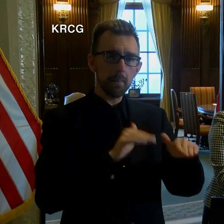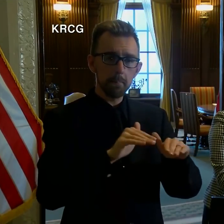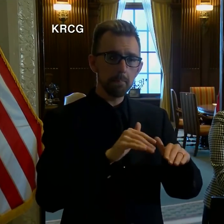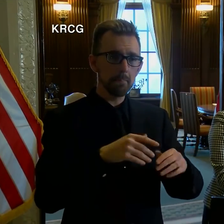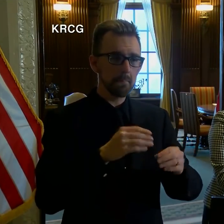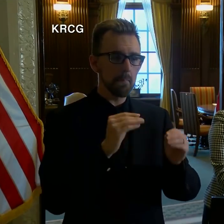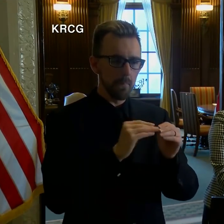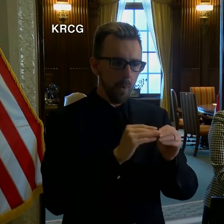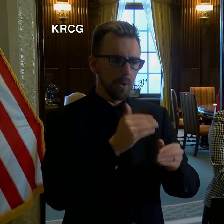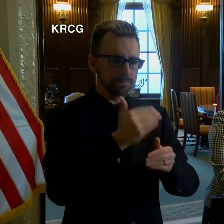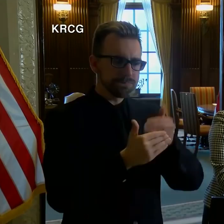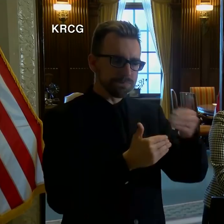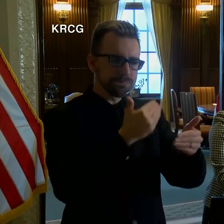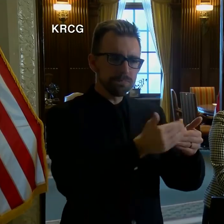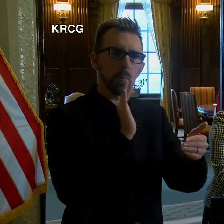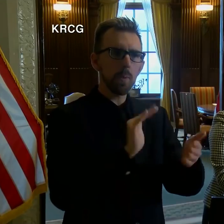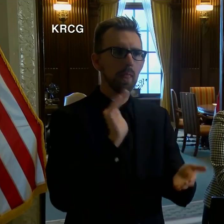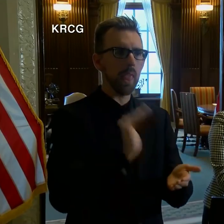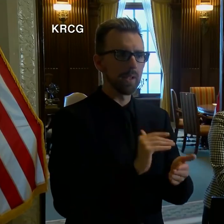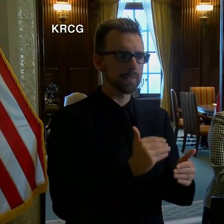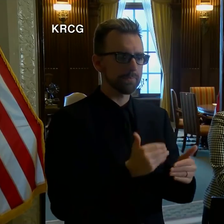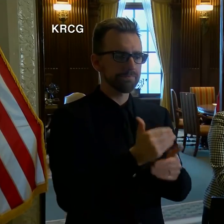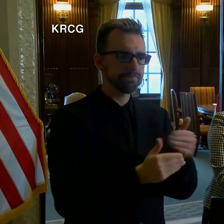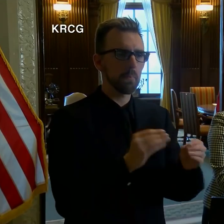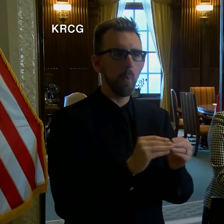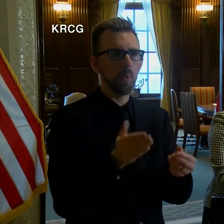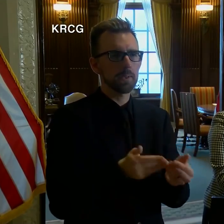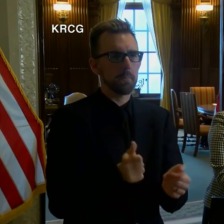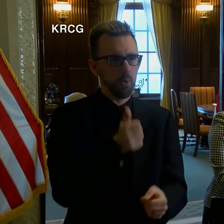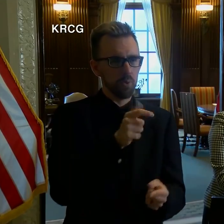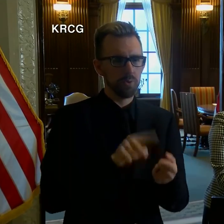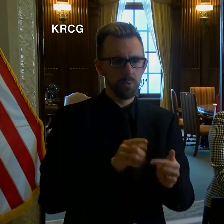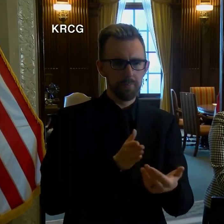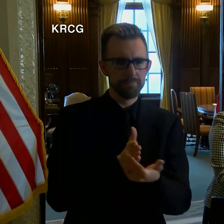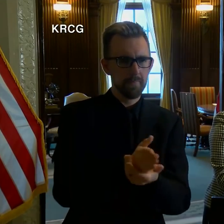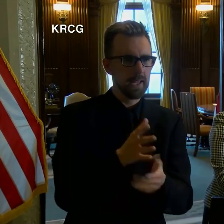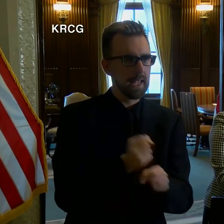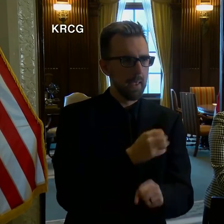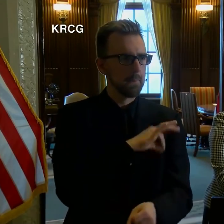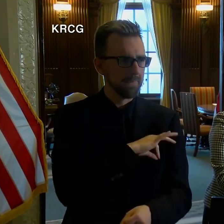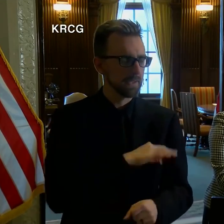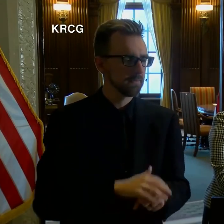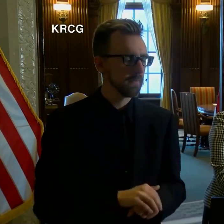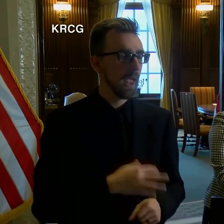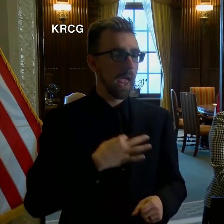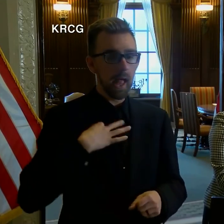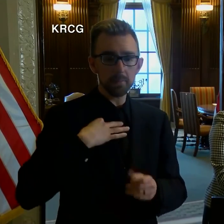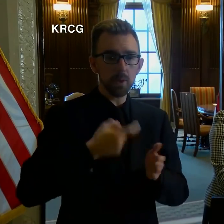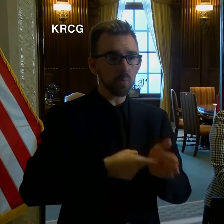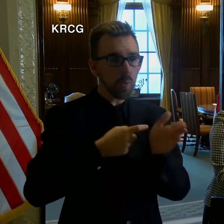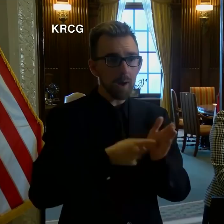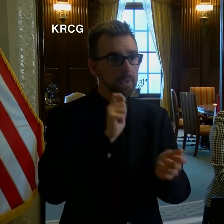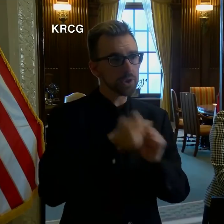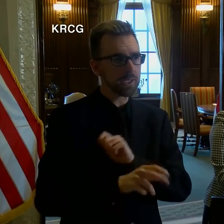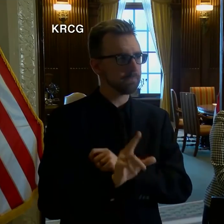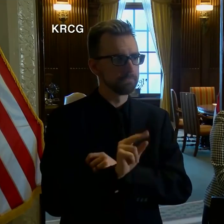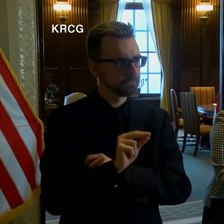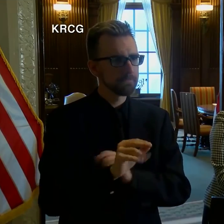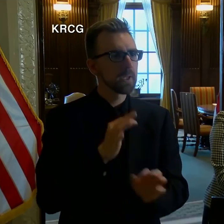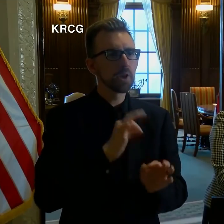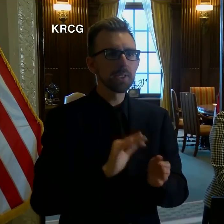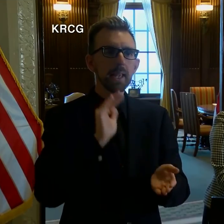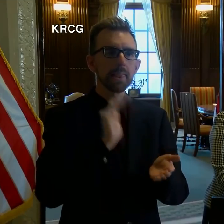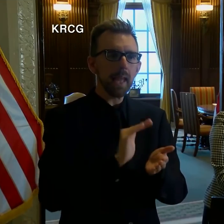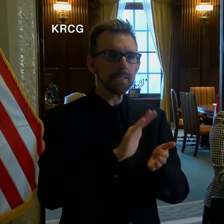families have to take when they apply to actually be made eligible for benefits. It doesn't change the eligibility requirements, it just is less